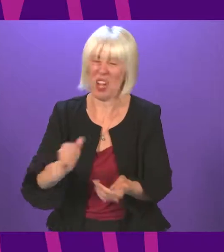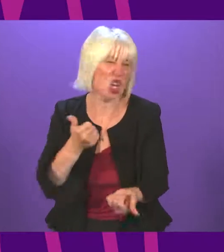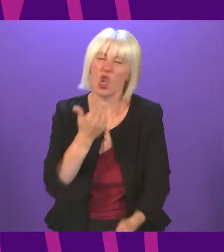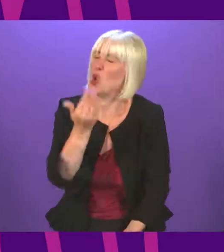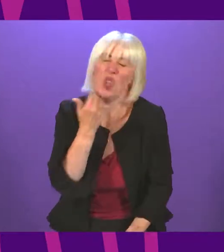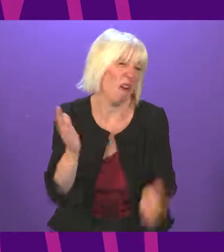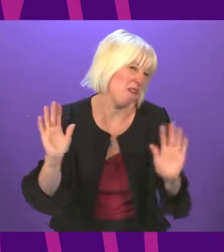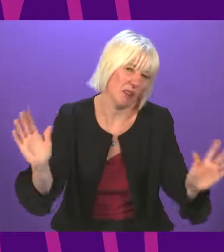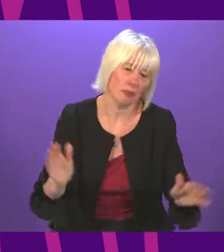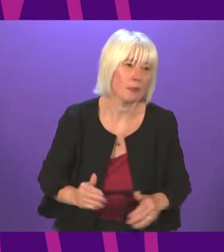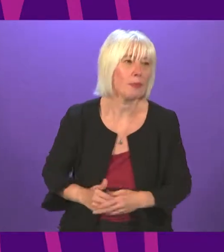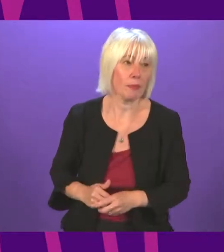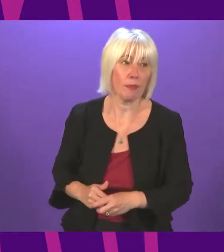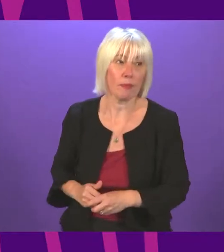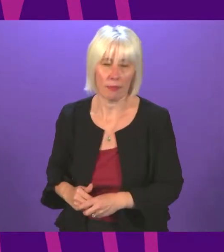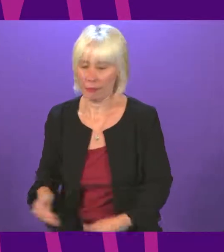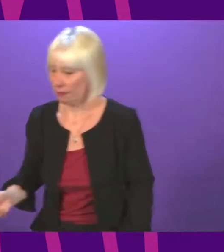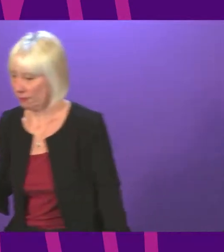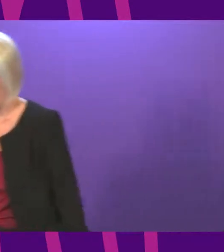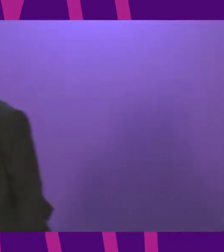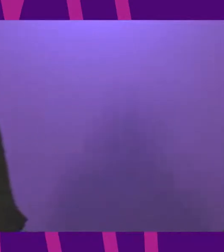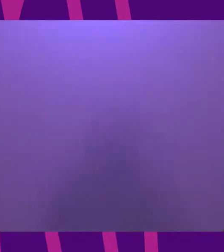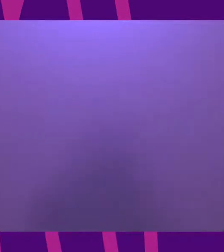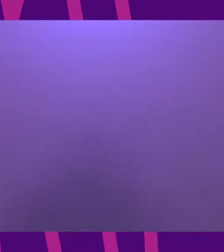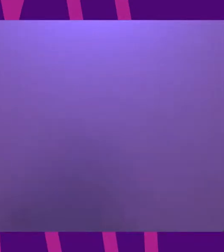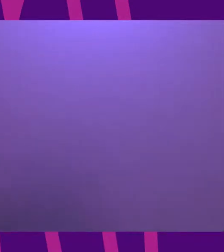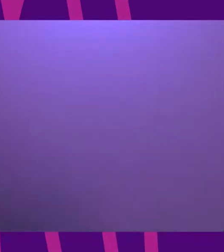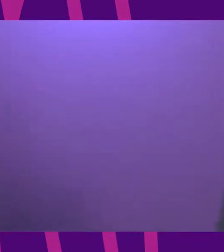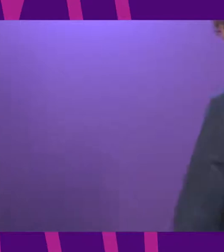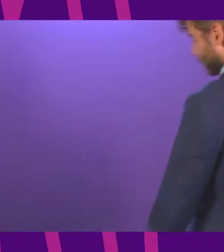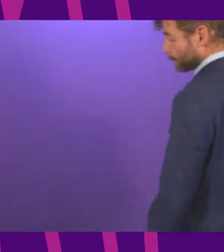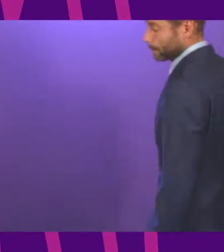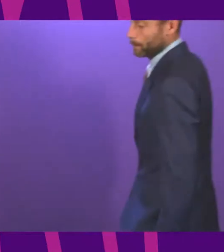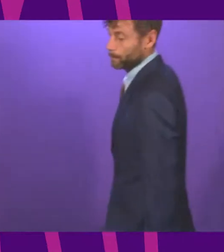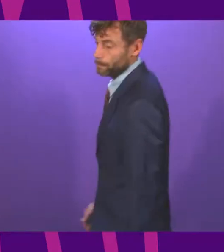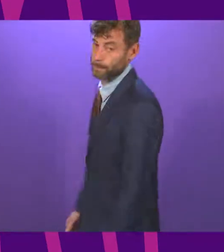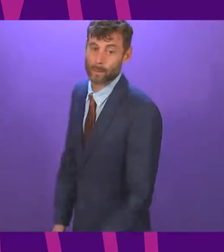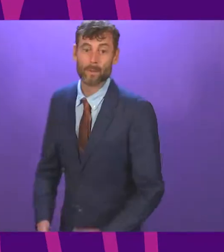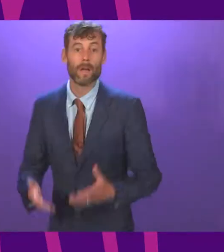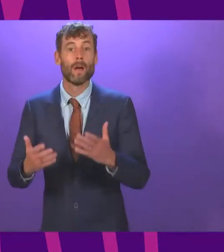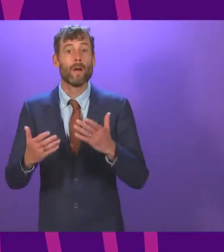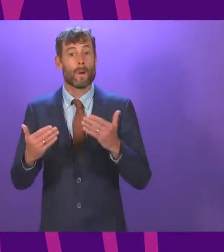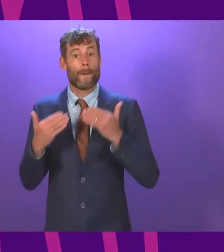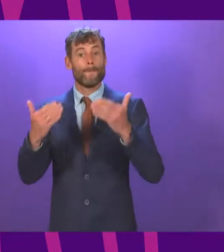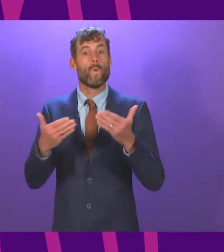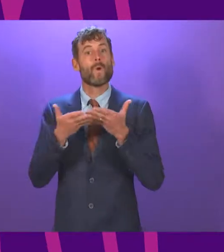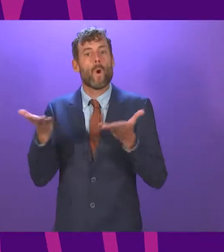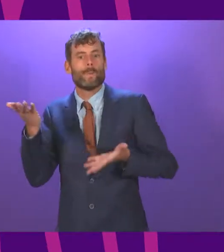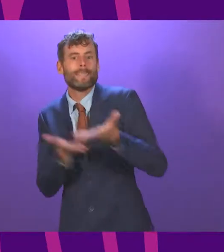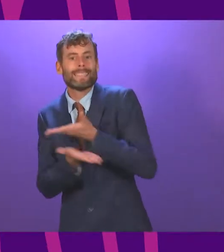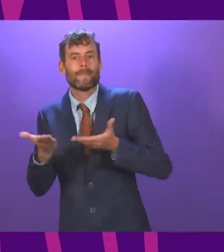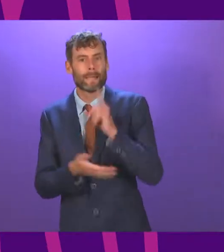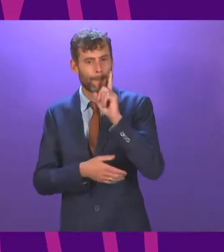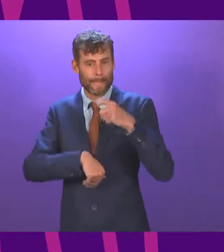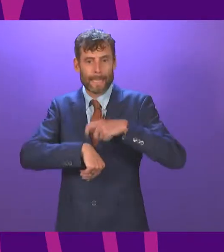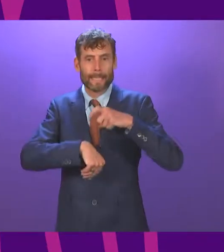Thank you very much, Mr Cole. Hamilton, we now move to the open debate. I'm afraid we've used up all the latitude we had earlier on in terms of extra time, so